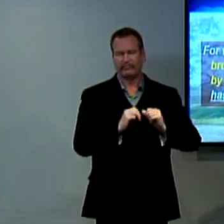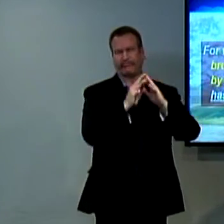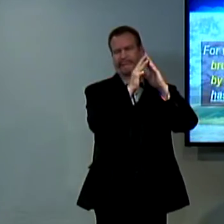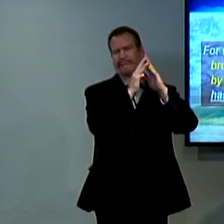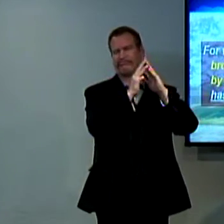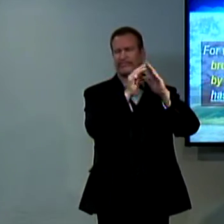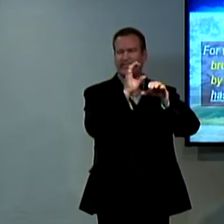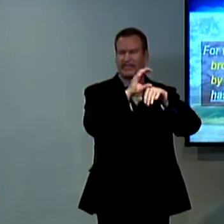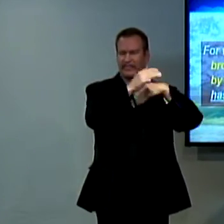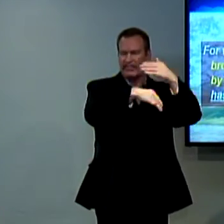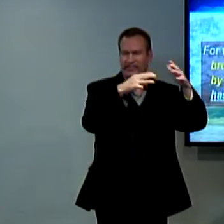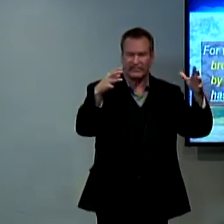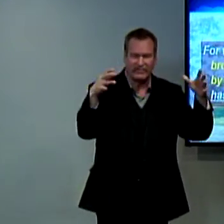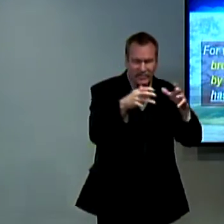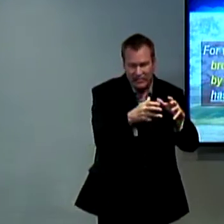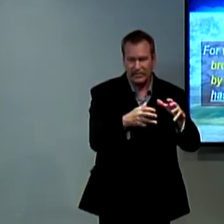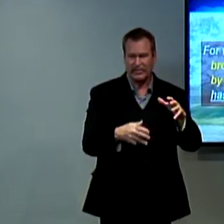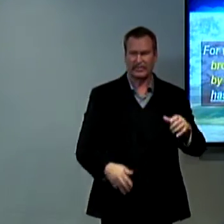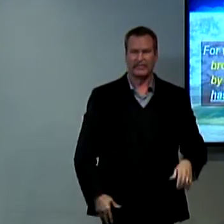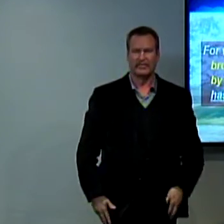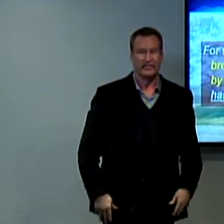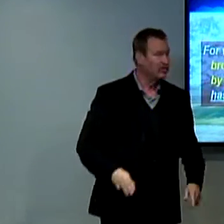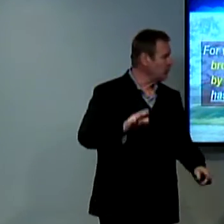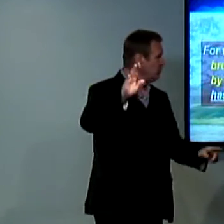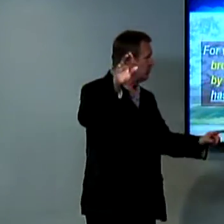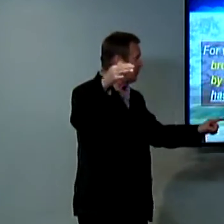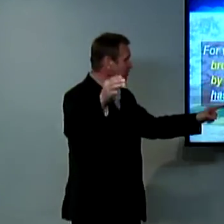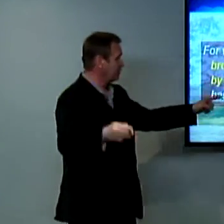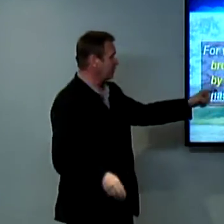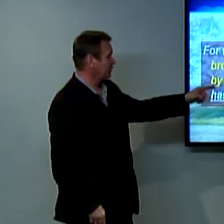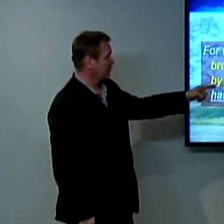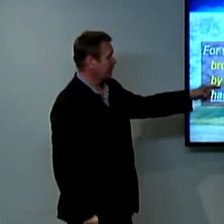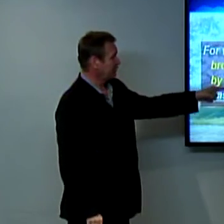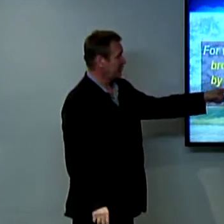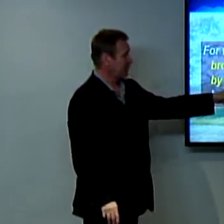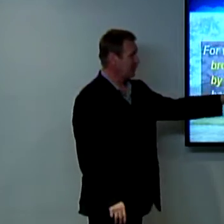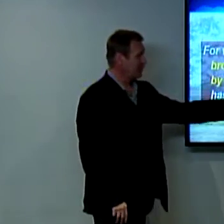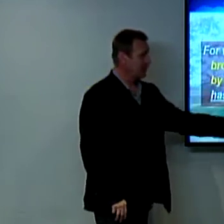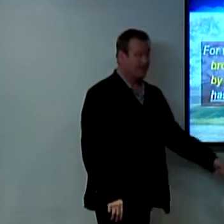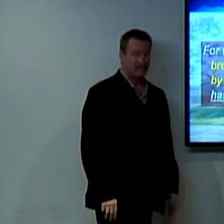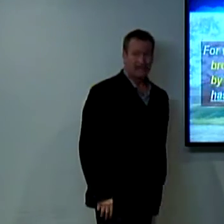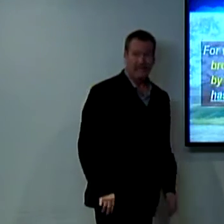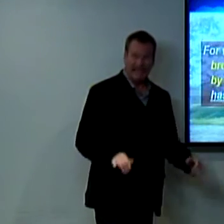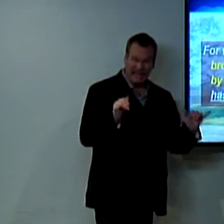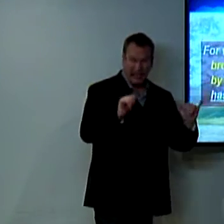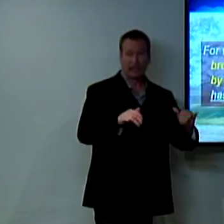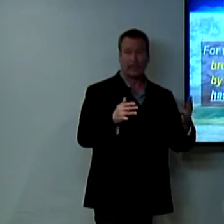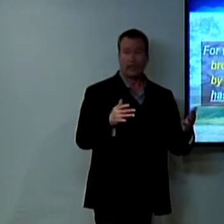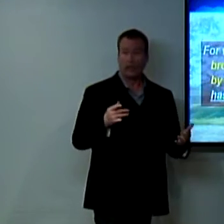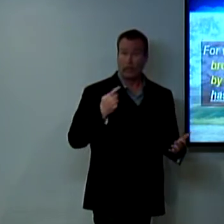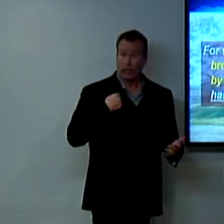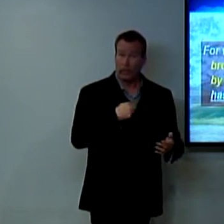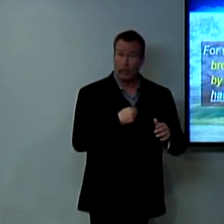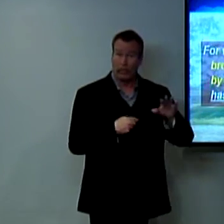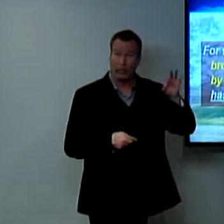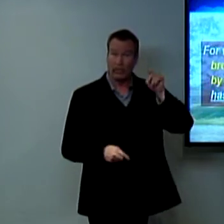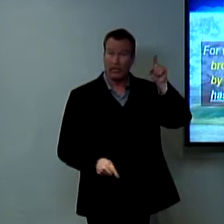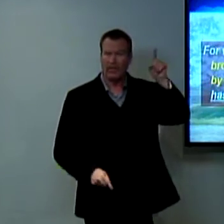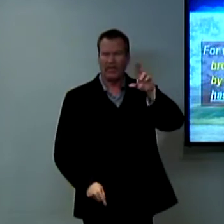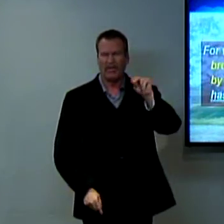he picked you he is the one that established this church he is the one that brought you all together and then when we look at this when we think